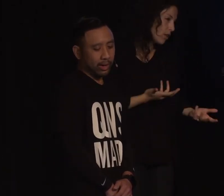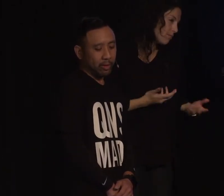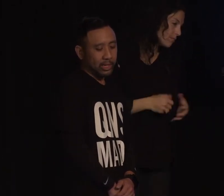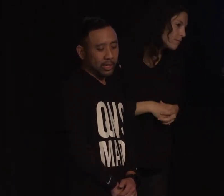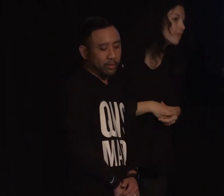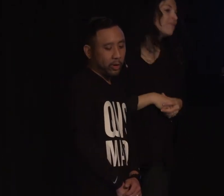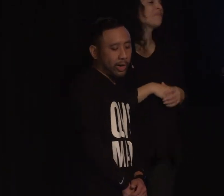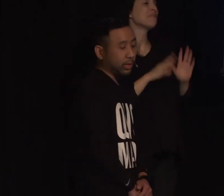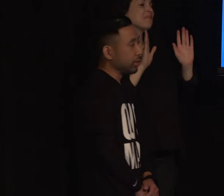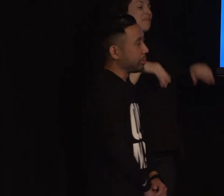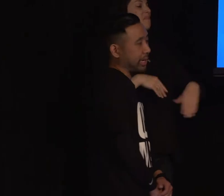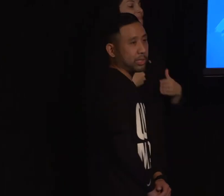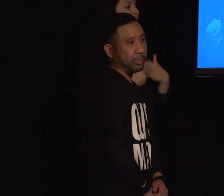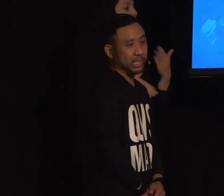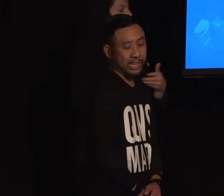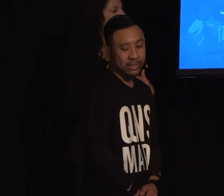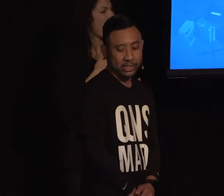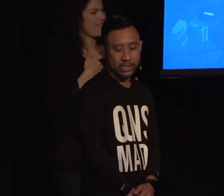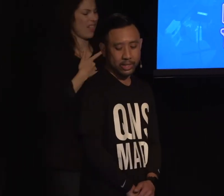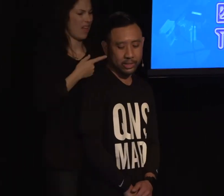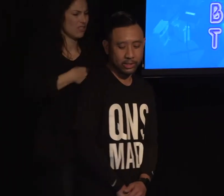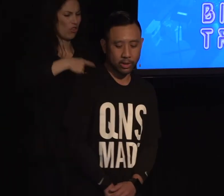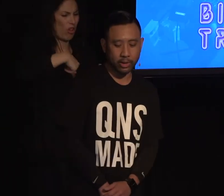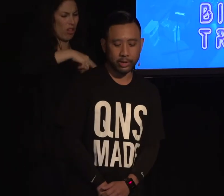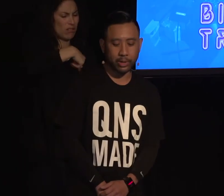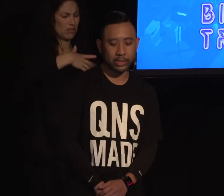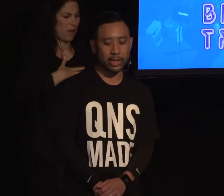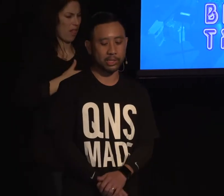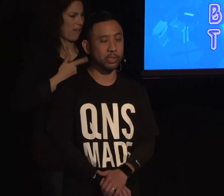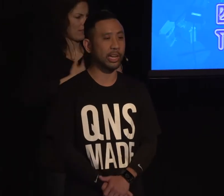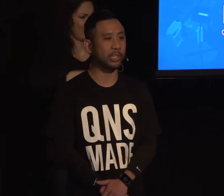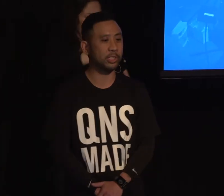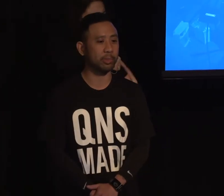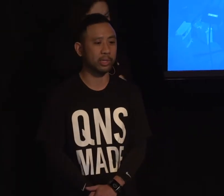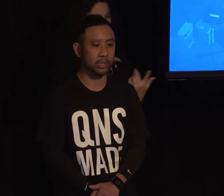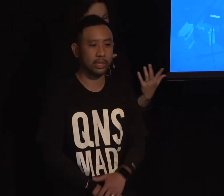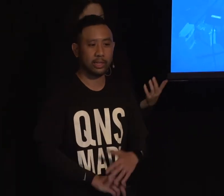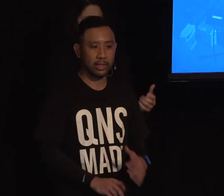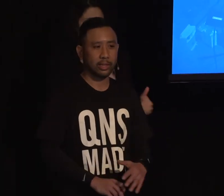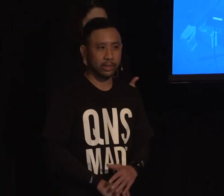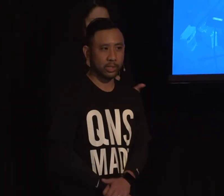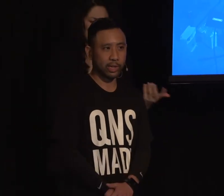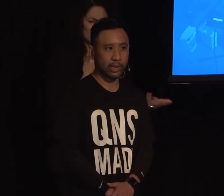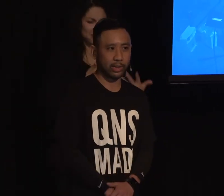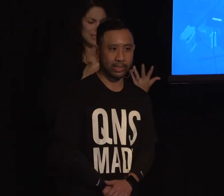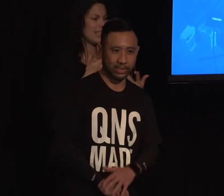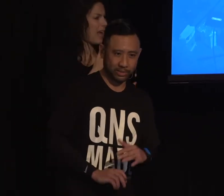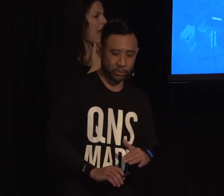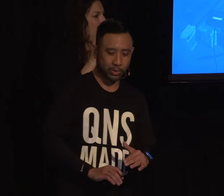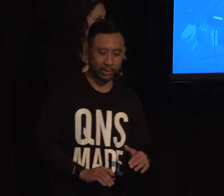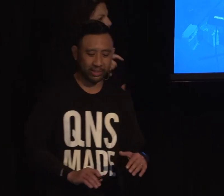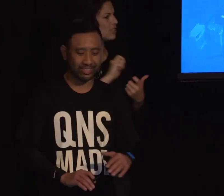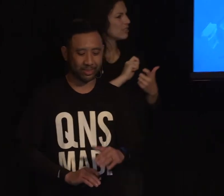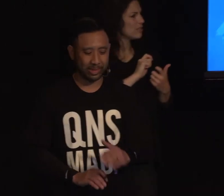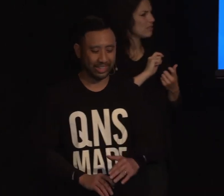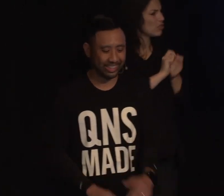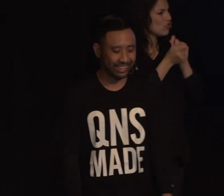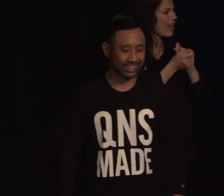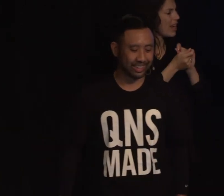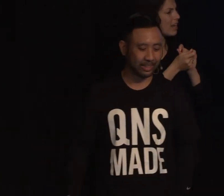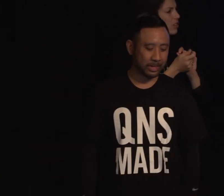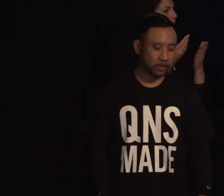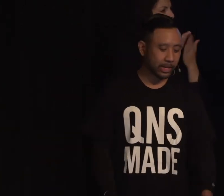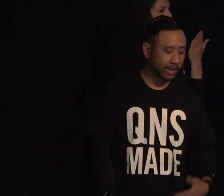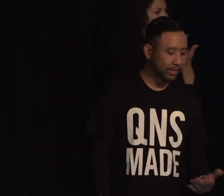you know I felt myself going around in loops and I wasn't being challenged so I knew I had to make some changes because things were getting just too real for me